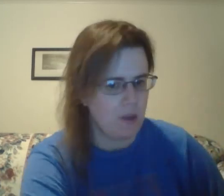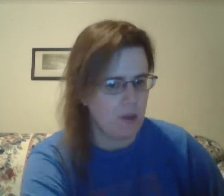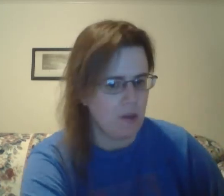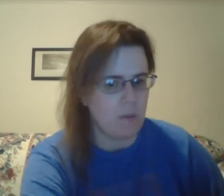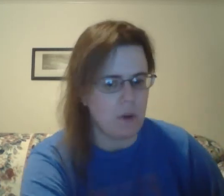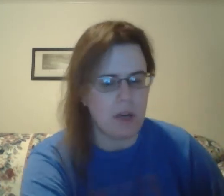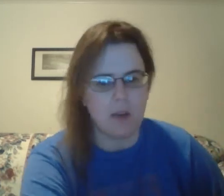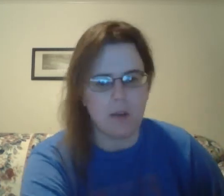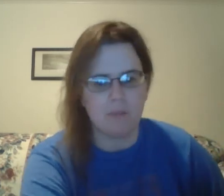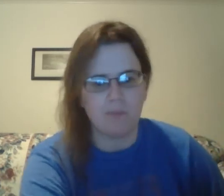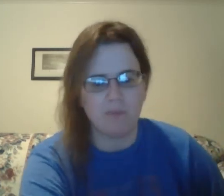But, um,